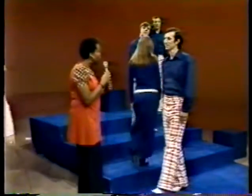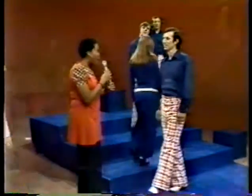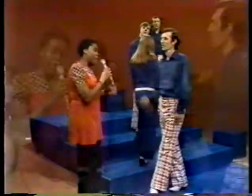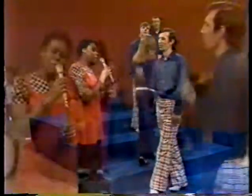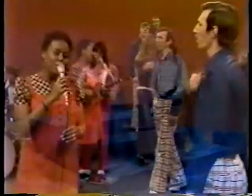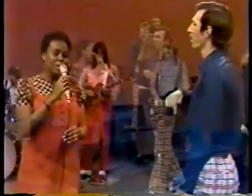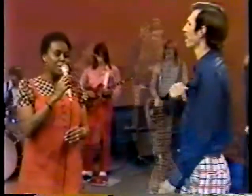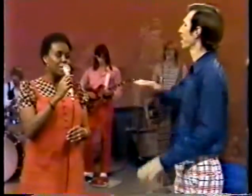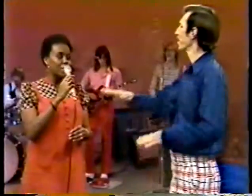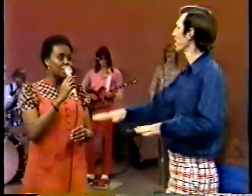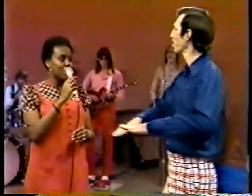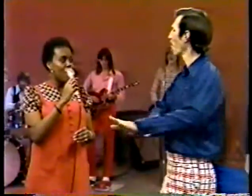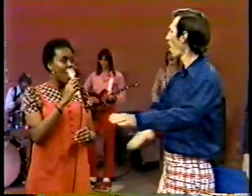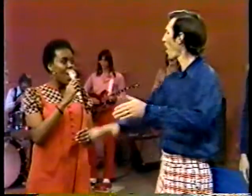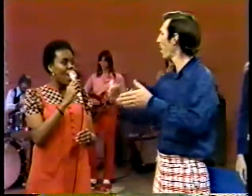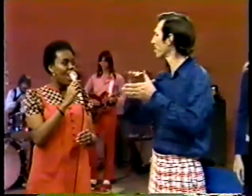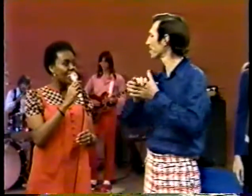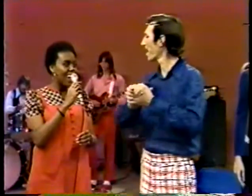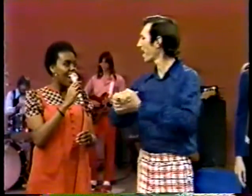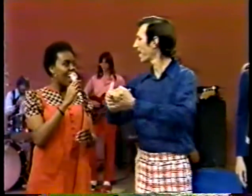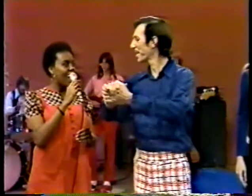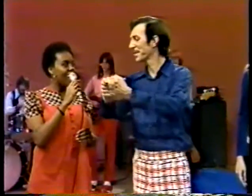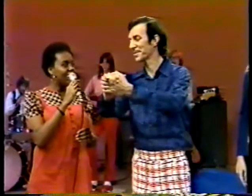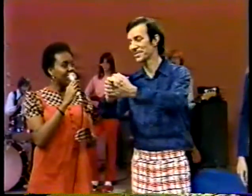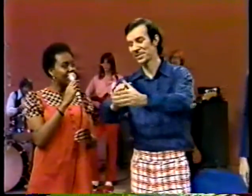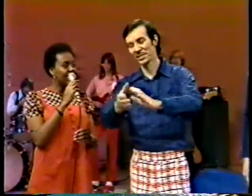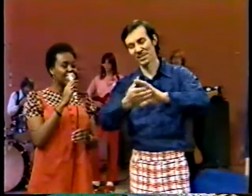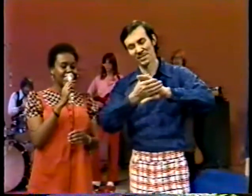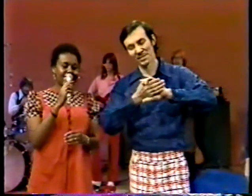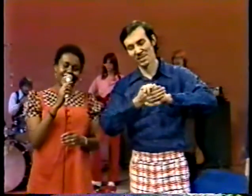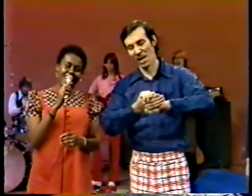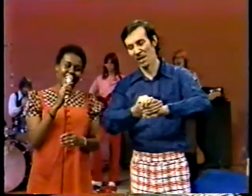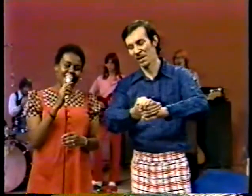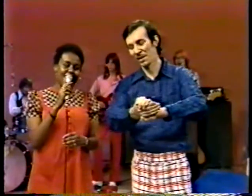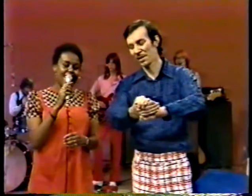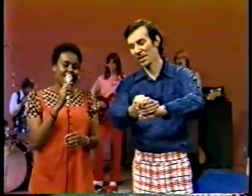We'll walk hand in hand